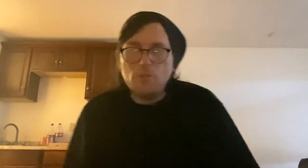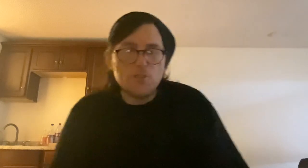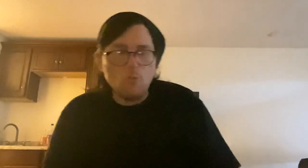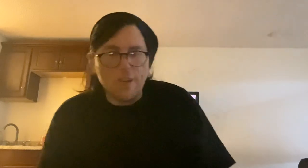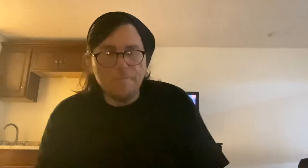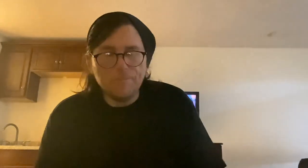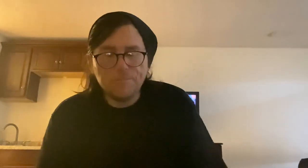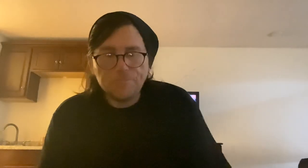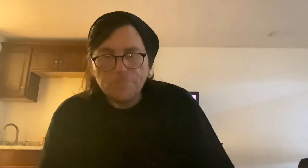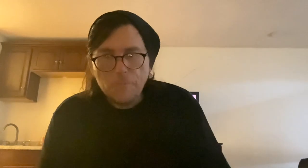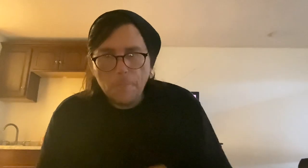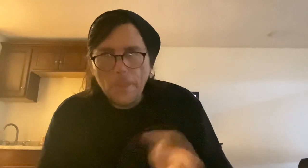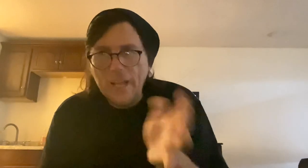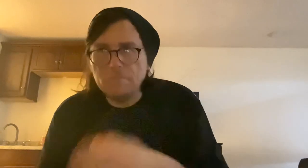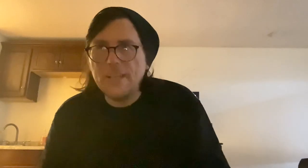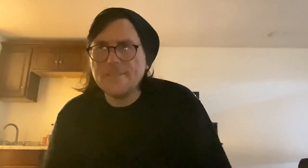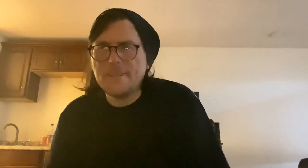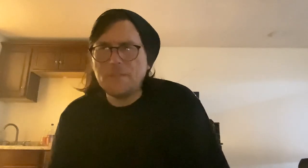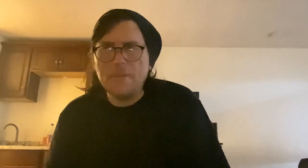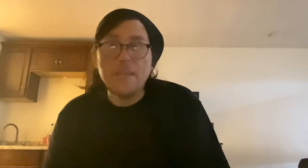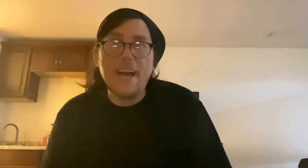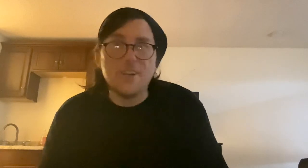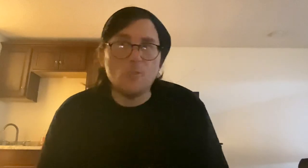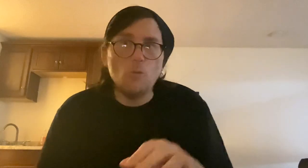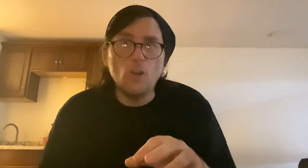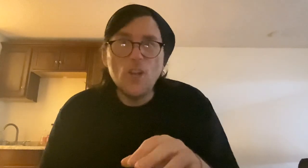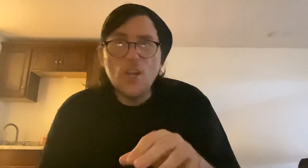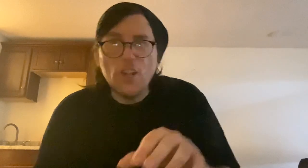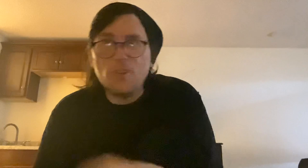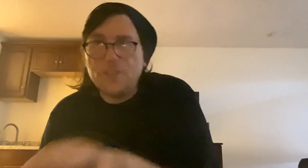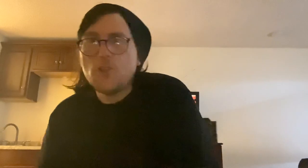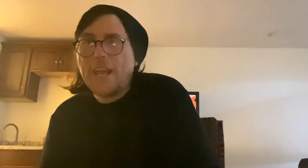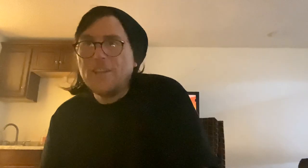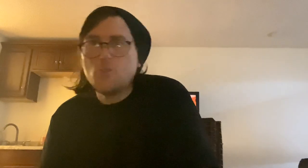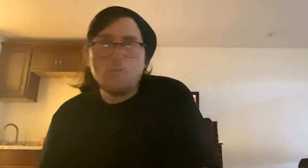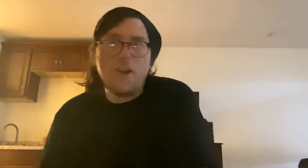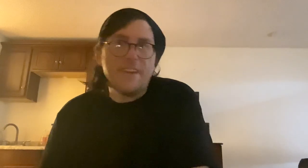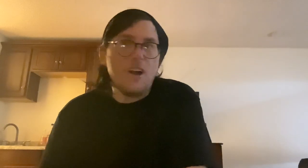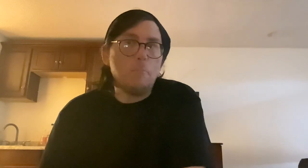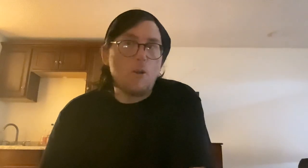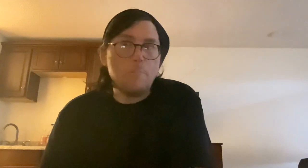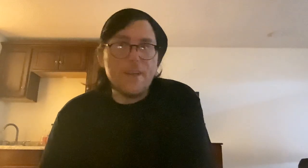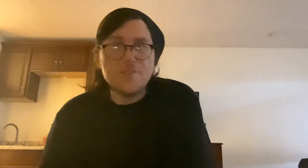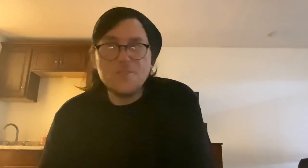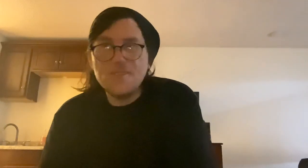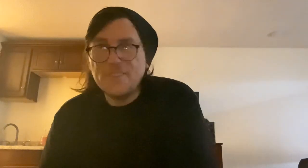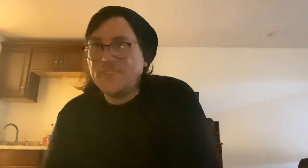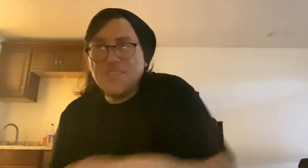the story. And plus, sometimes the editor will literally change your writing on purpose. This